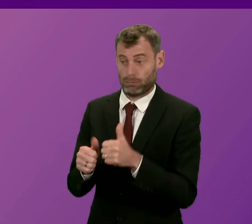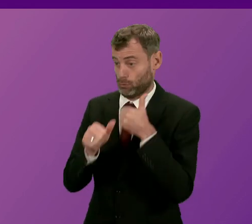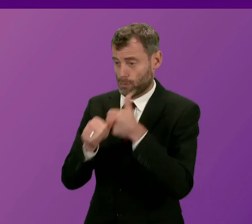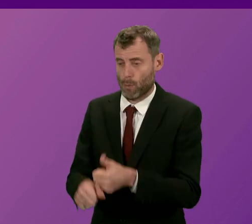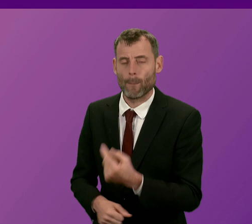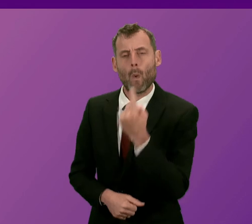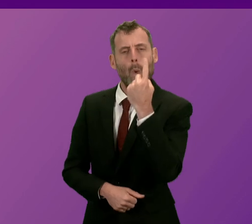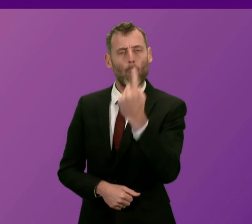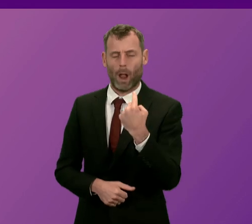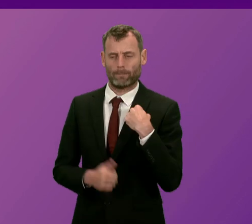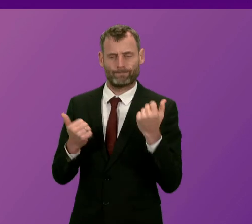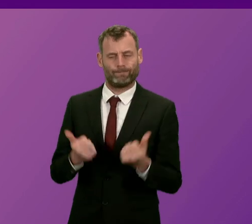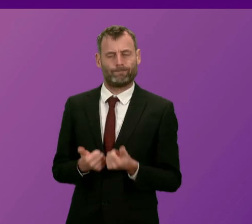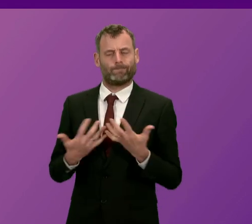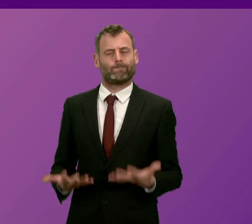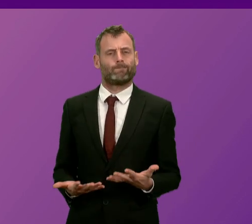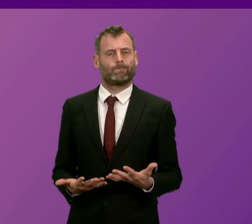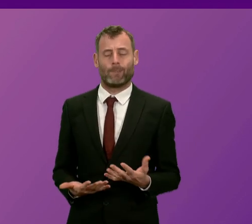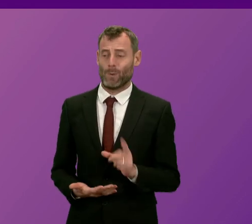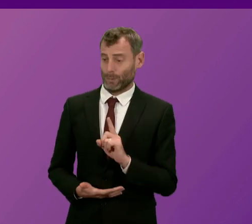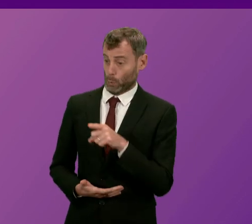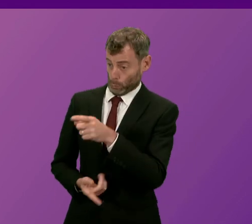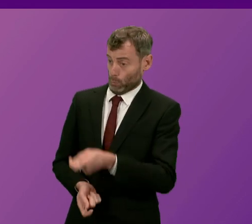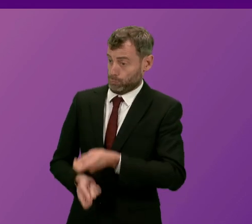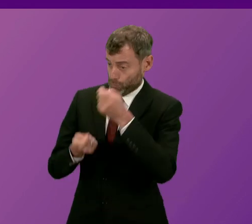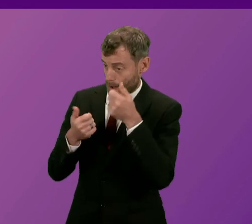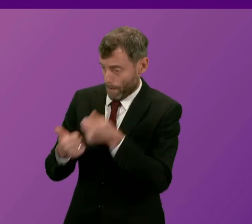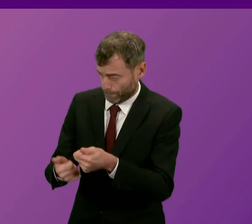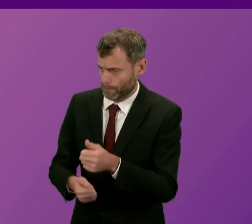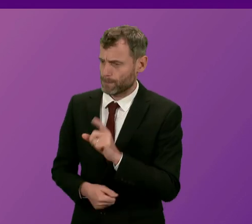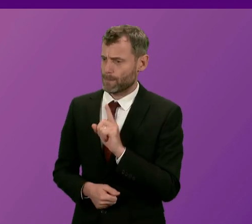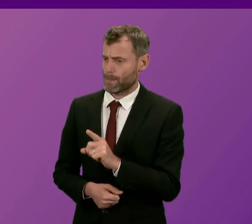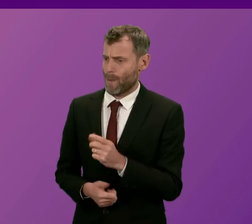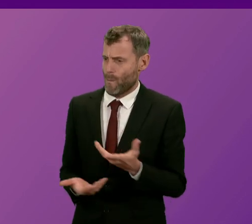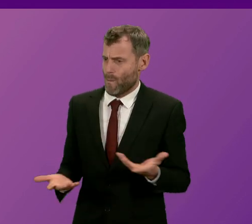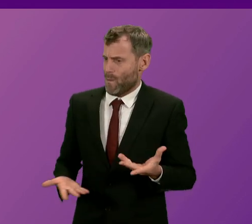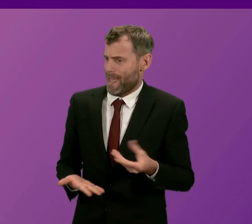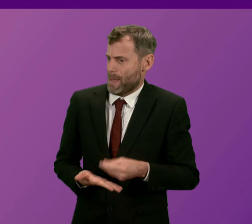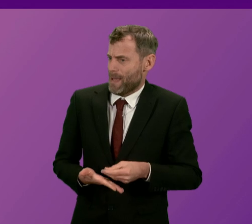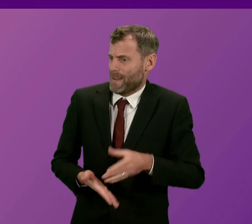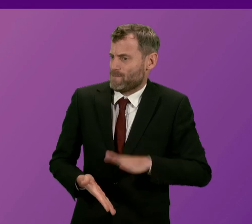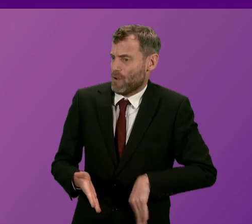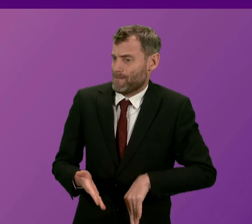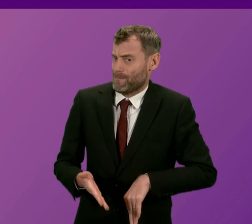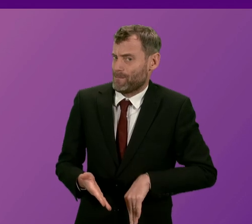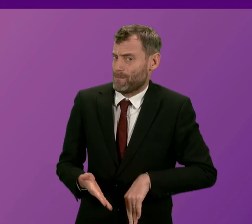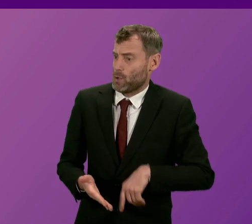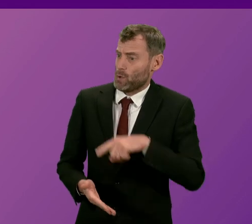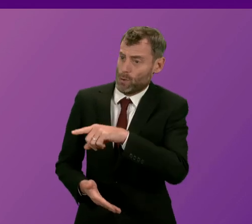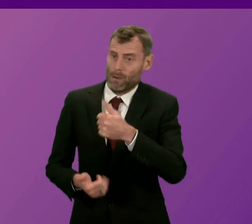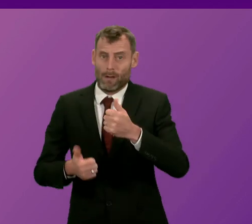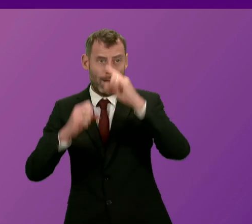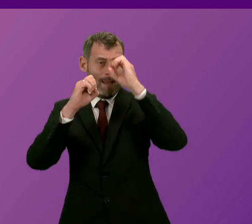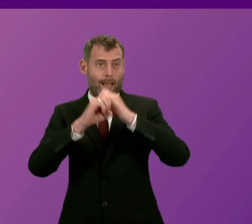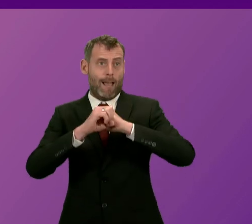say is that we've got to find the money somewhere and I keep on coming back to this point that it's all very well for members